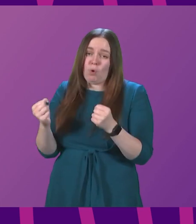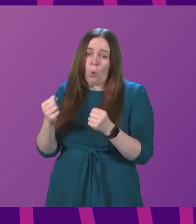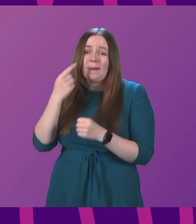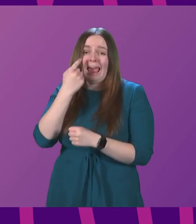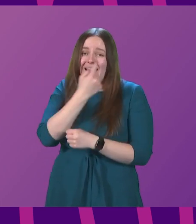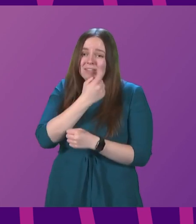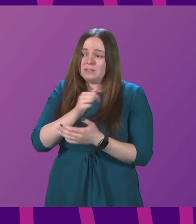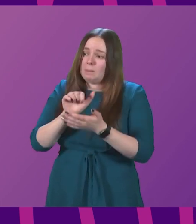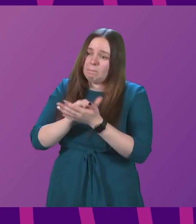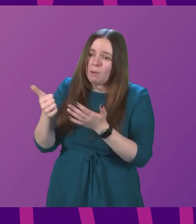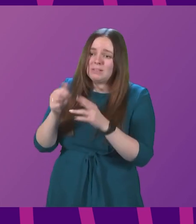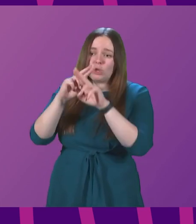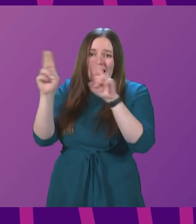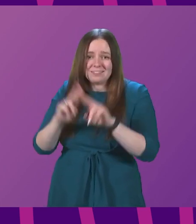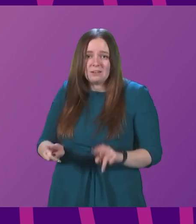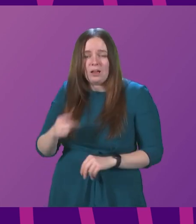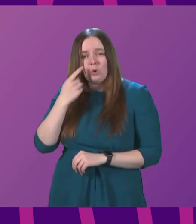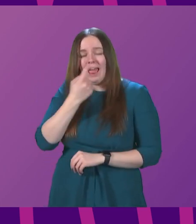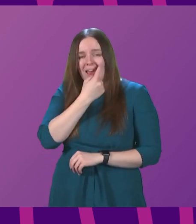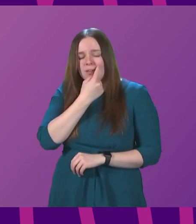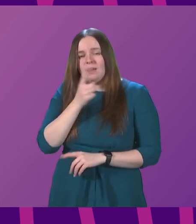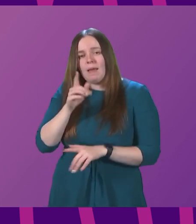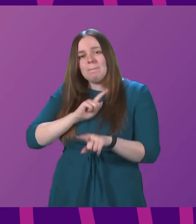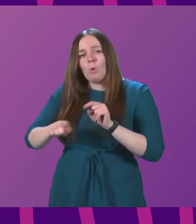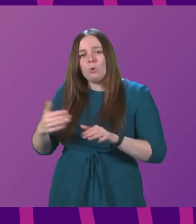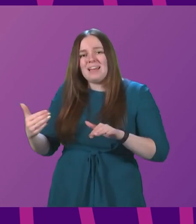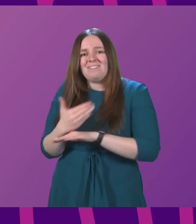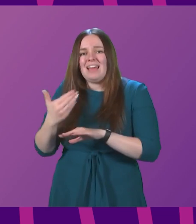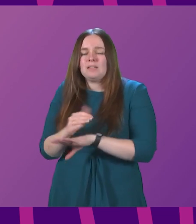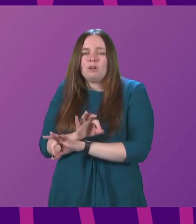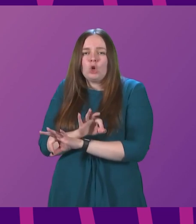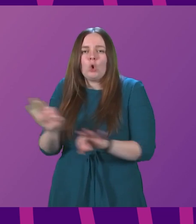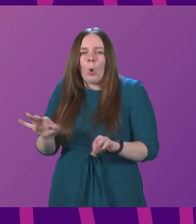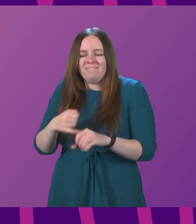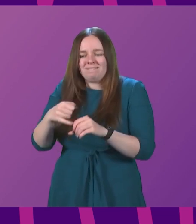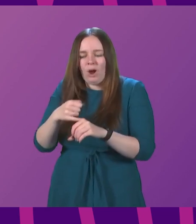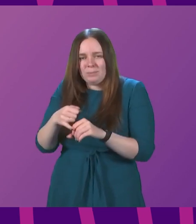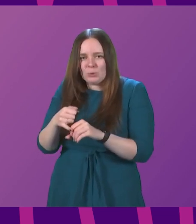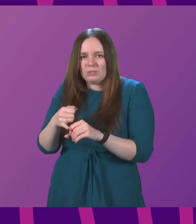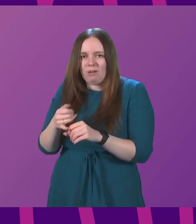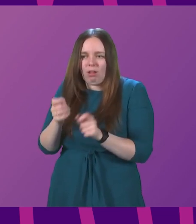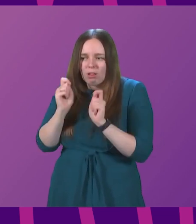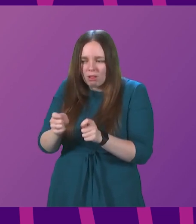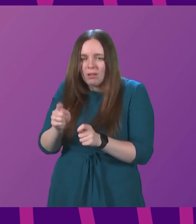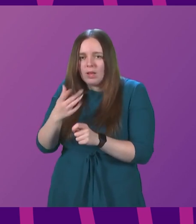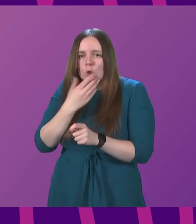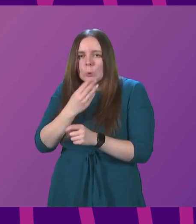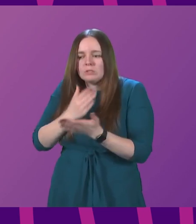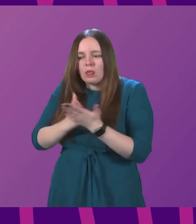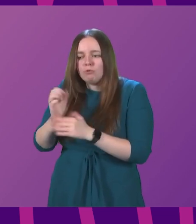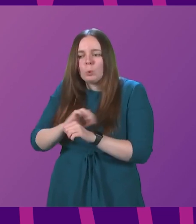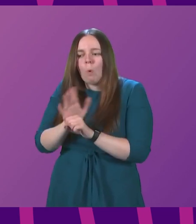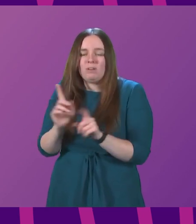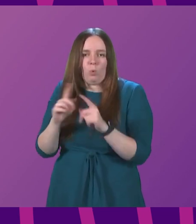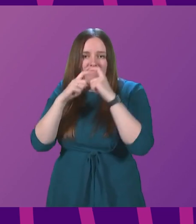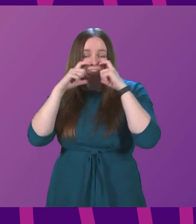very strong published international evidence that one of the most effective non-pharmaceutical interventions that has been used throughout COVID has been